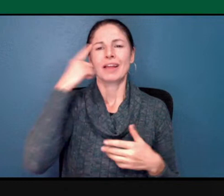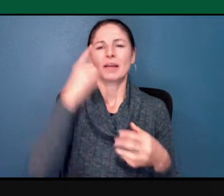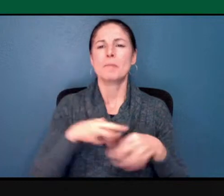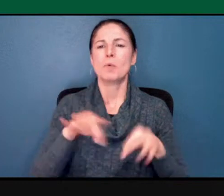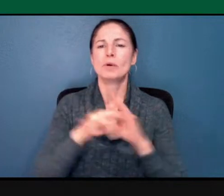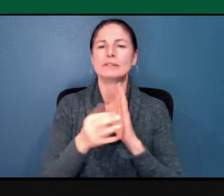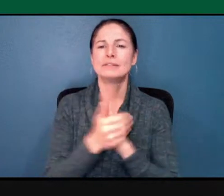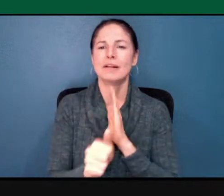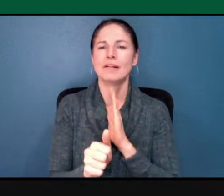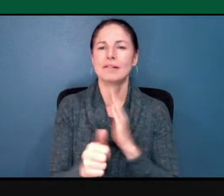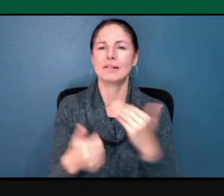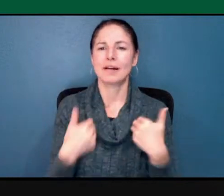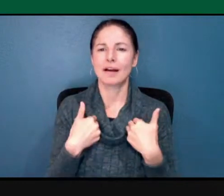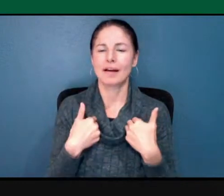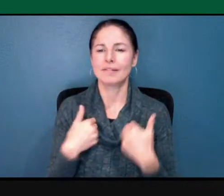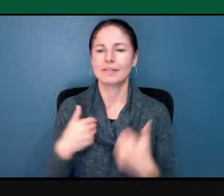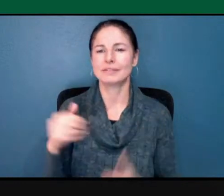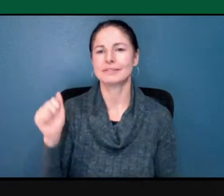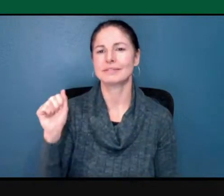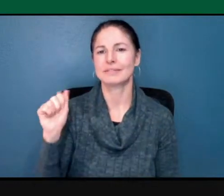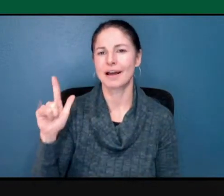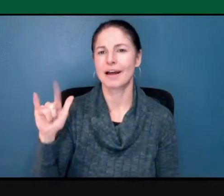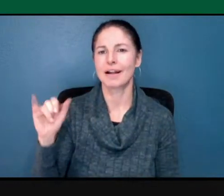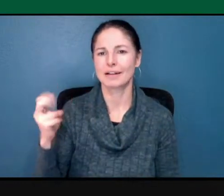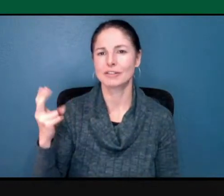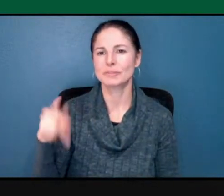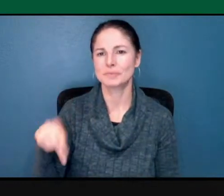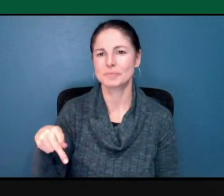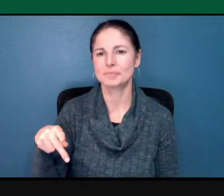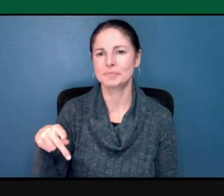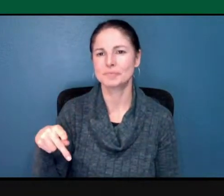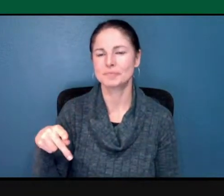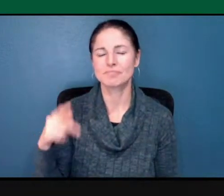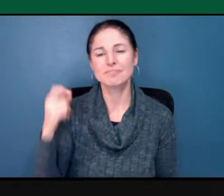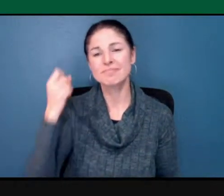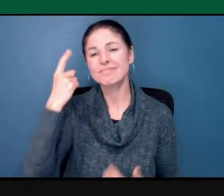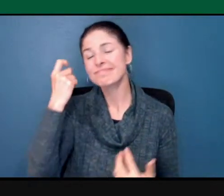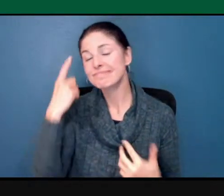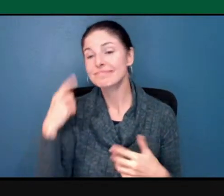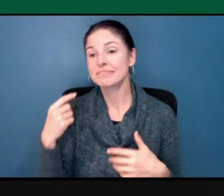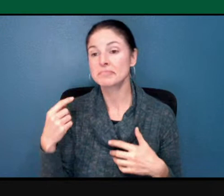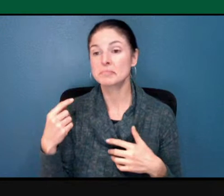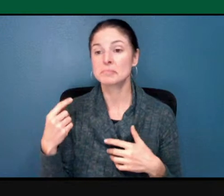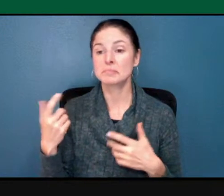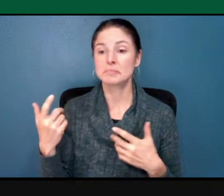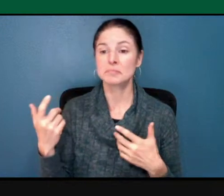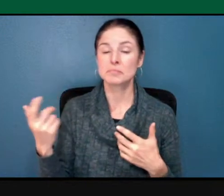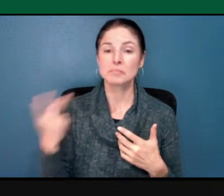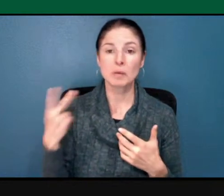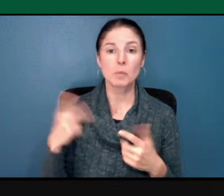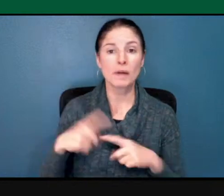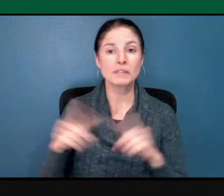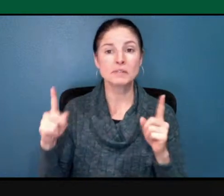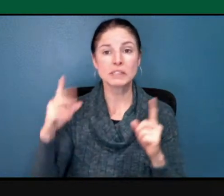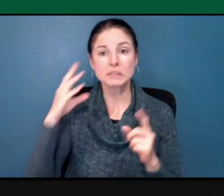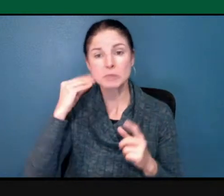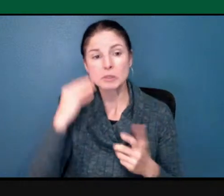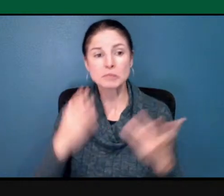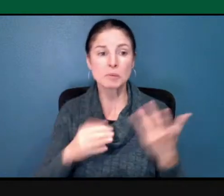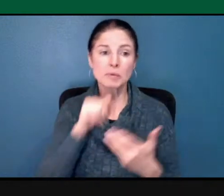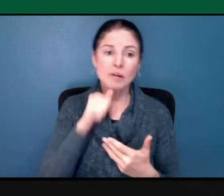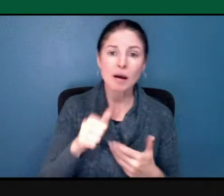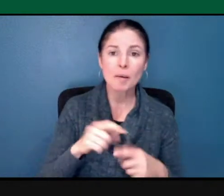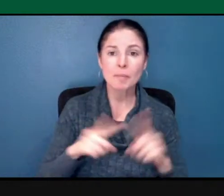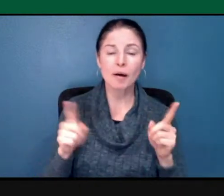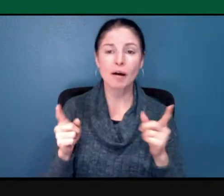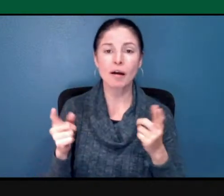And we don't necessarily have to have the same experiences. But if we are in community, that just a simple word,